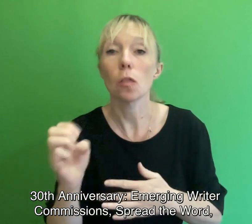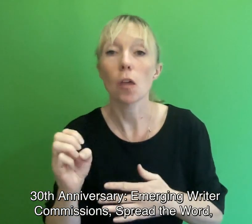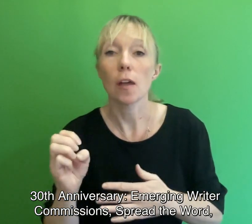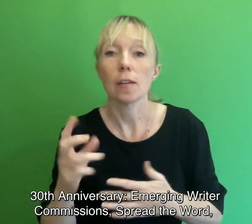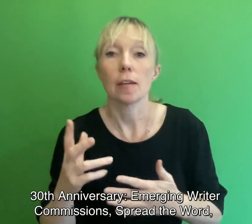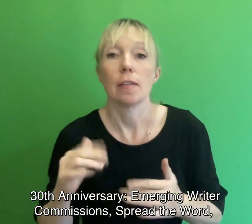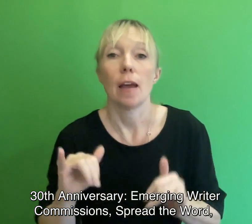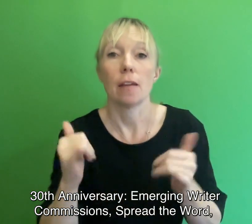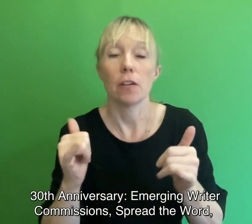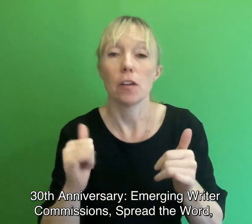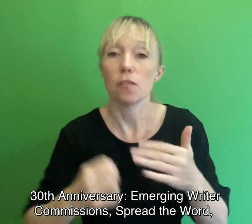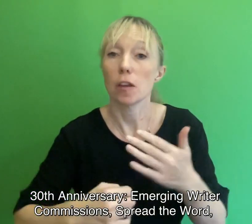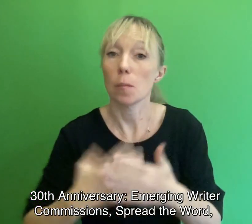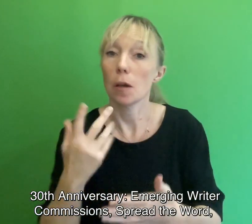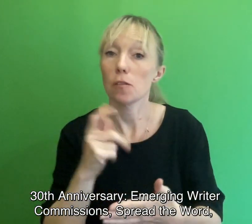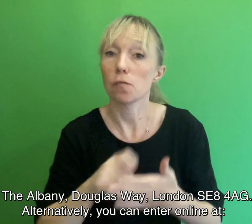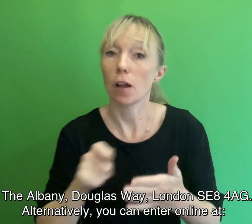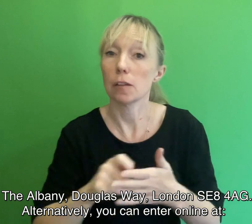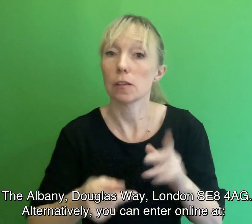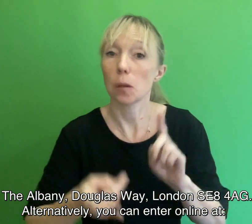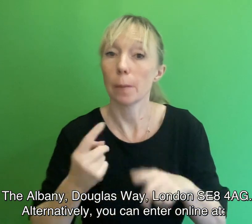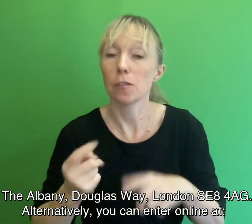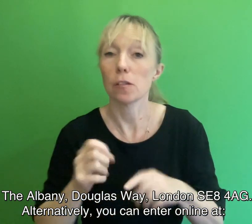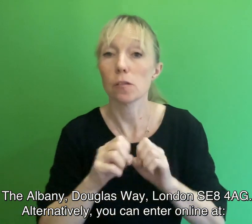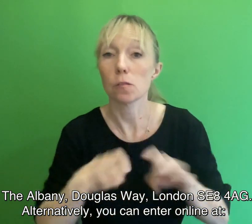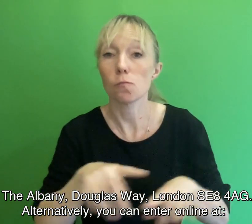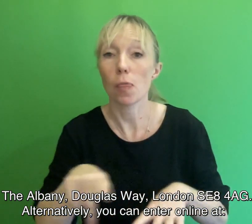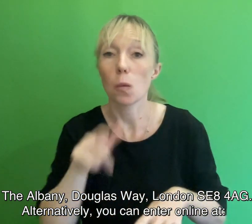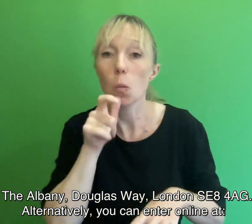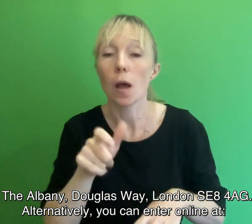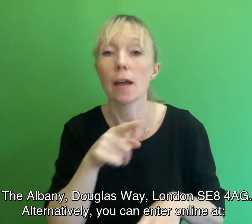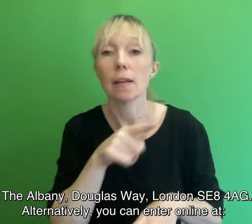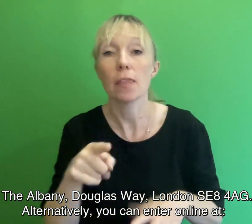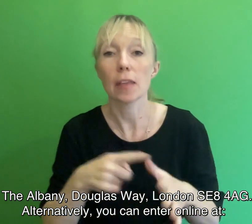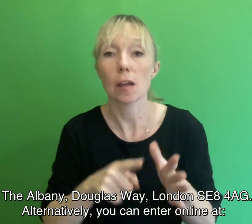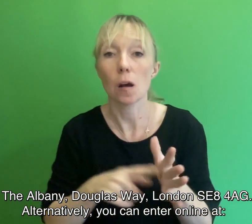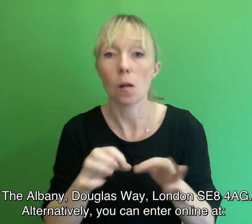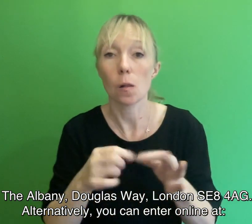Spread the word The Albany Douglas Way London